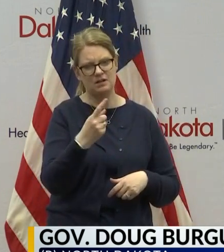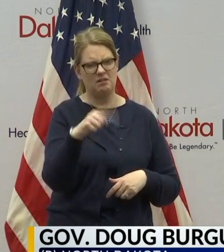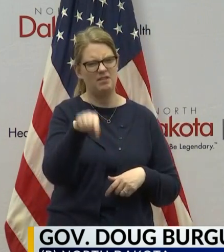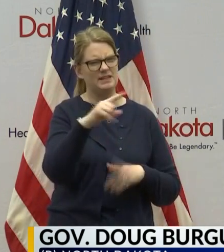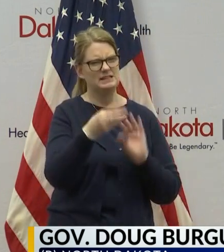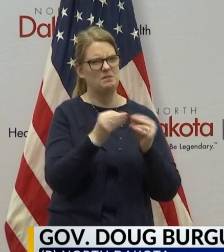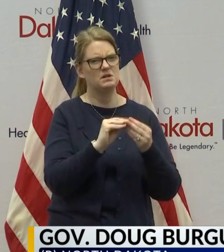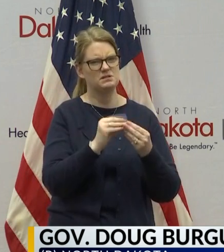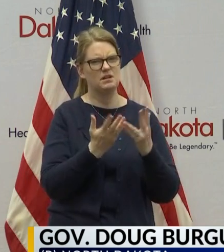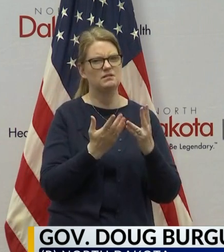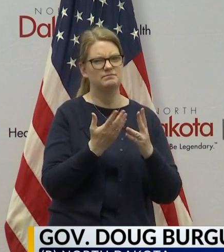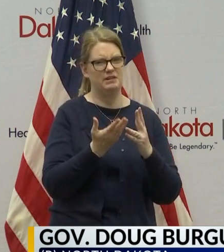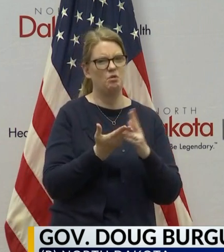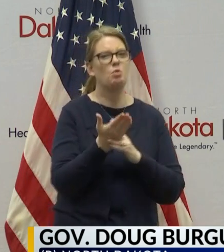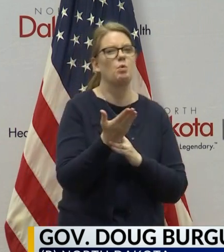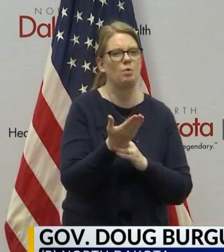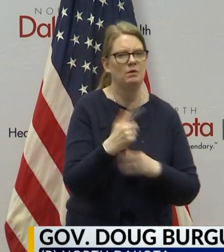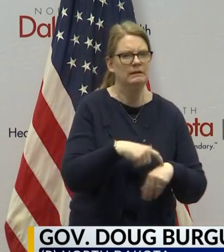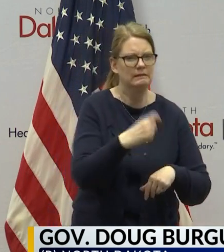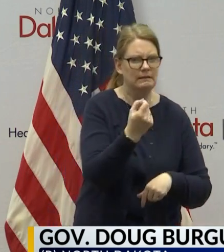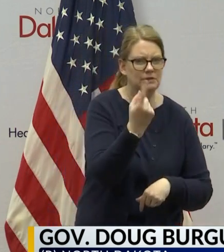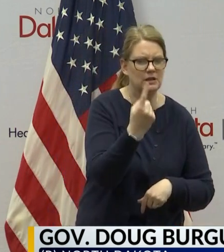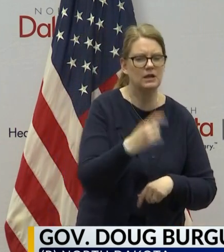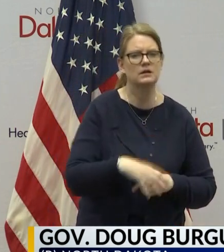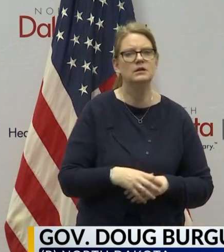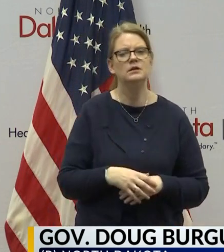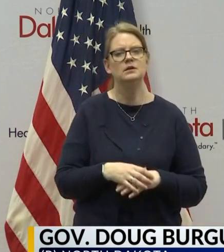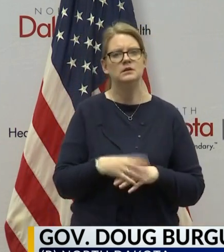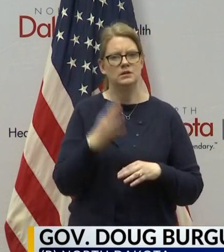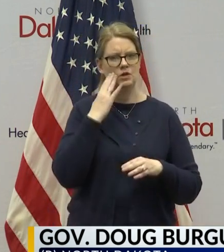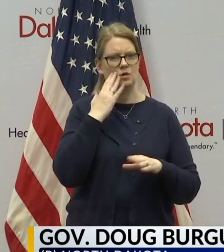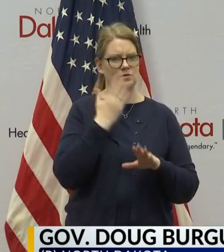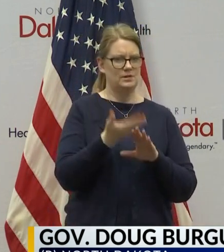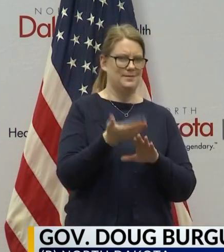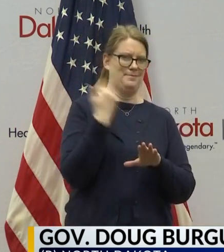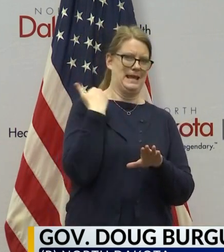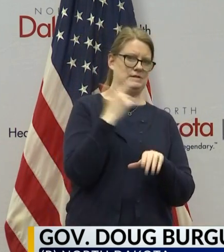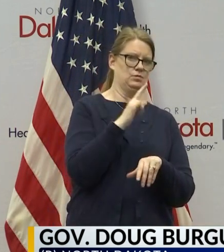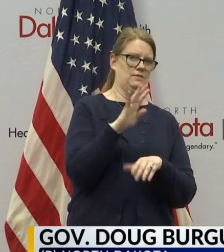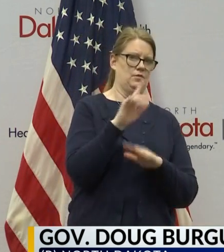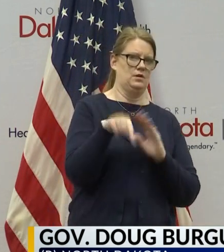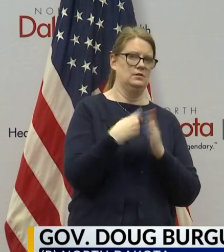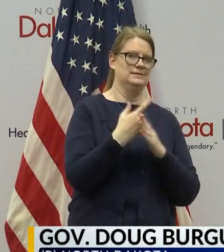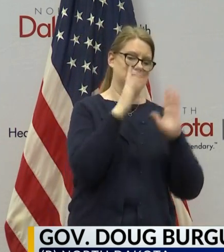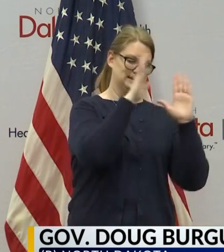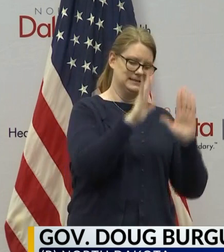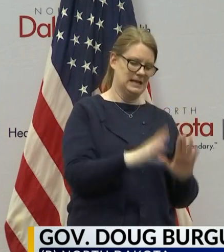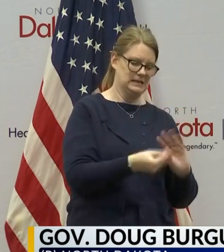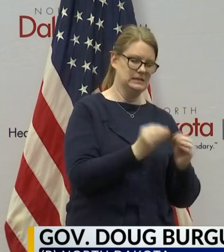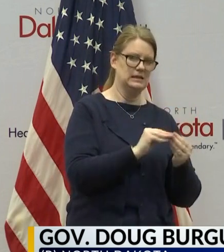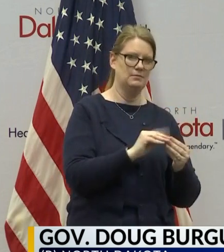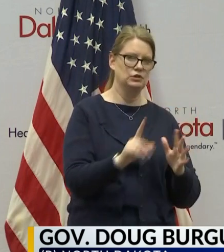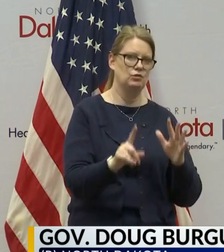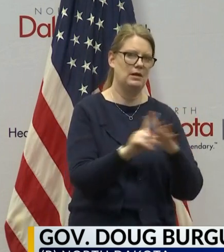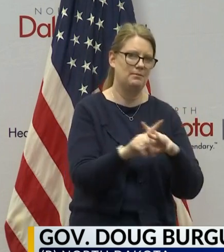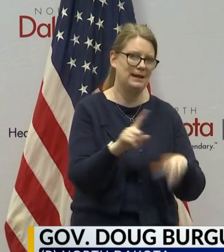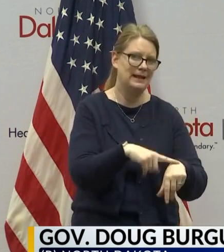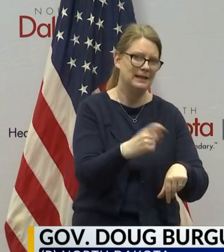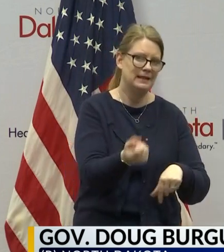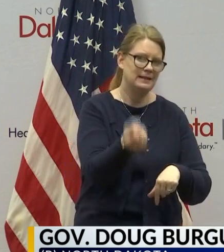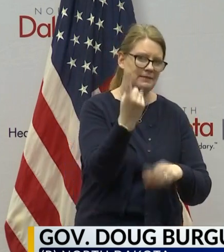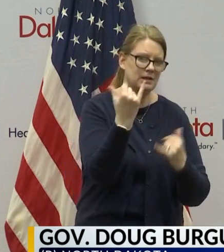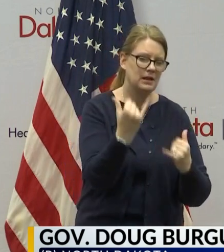11 o'clock to date. We're going to continue to report for the prior day. So these are Sunday's numbers reported as 11 o'clock this morning.